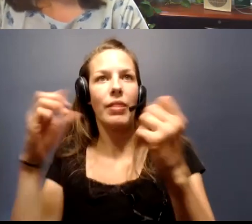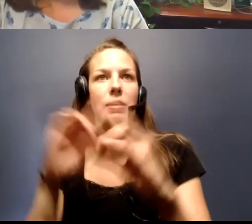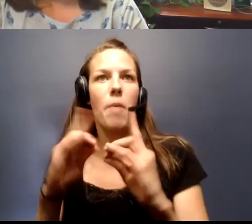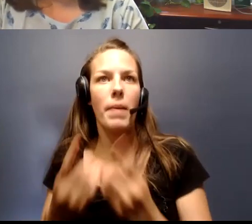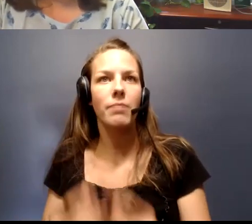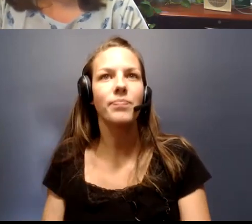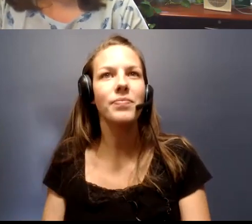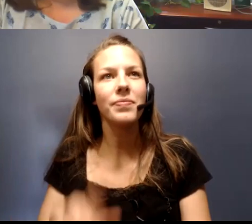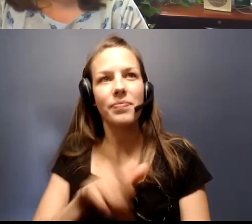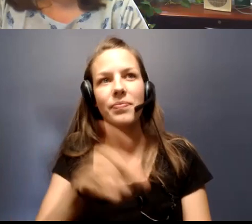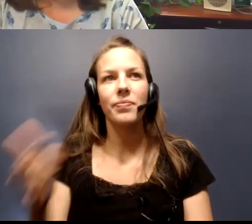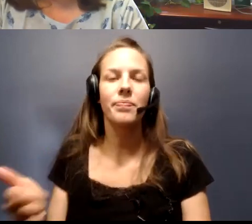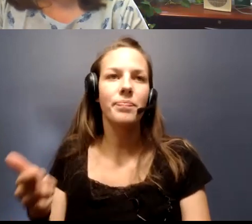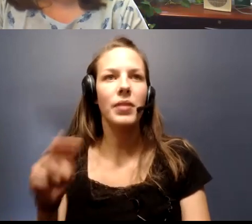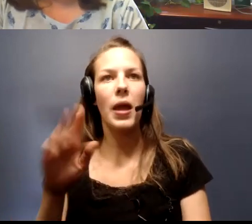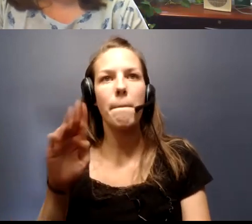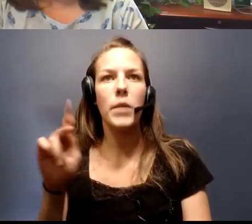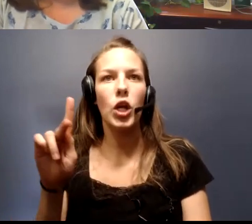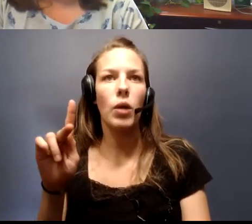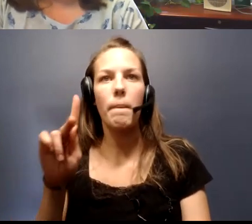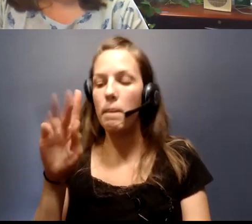I'll turn it over to Brooke next.